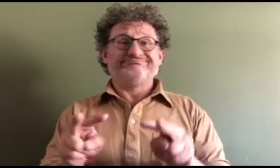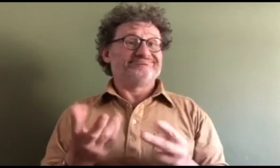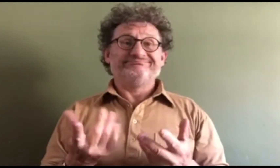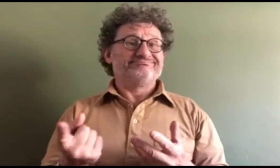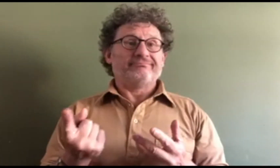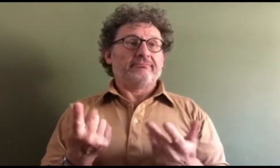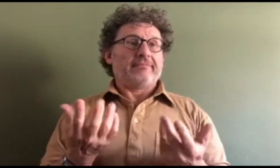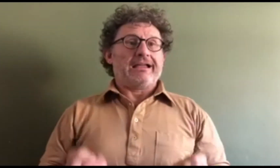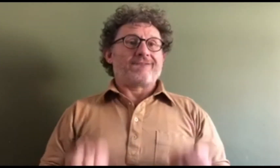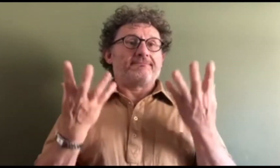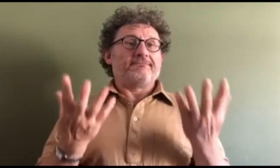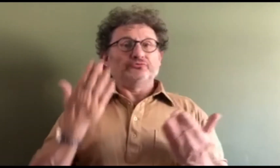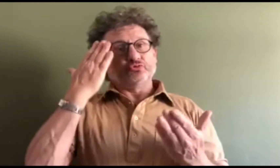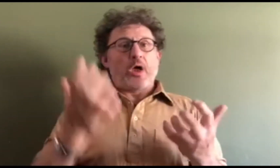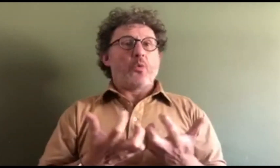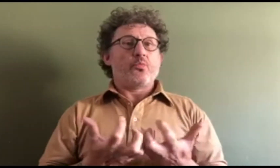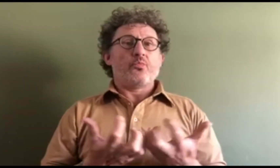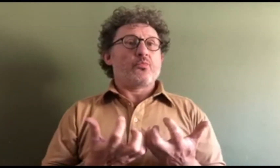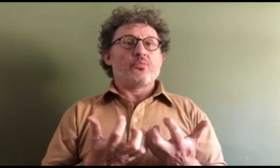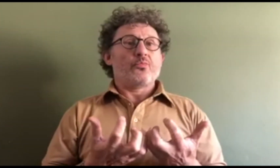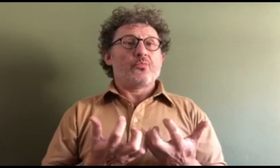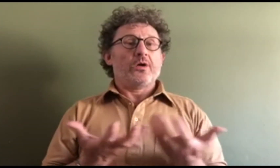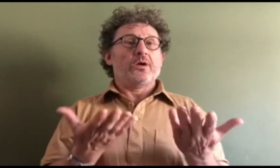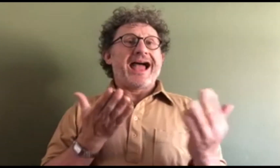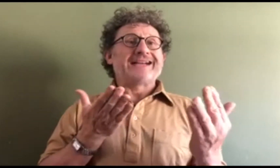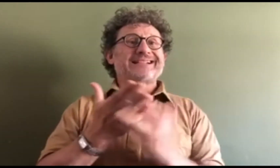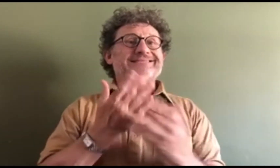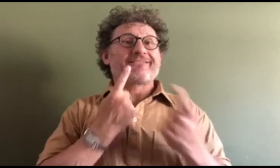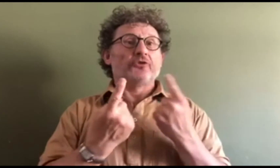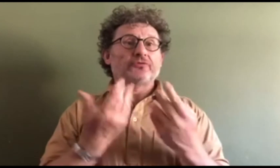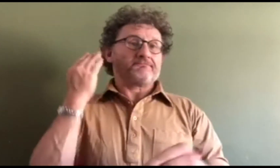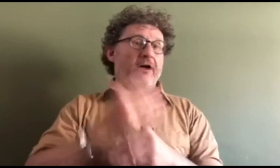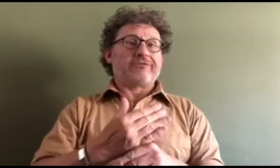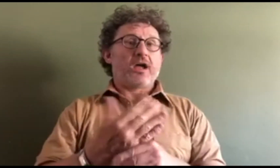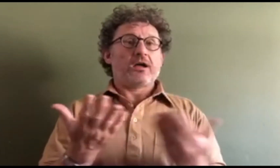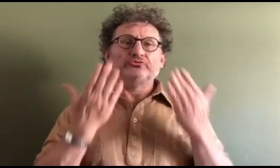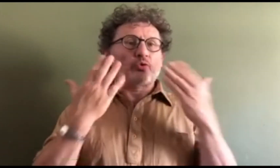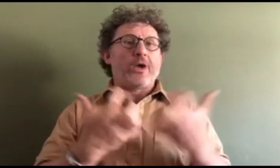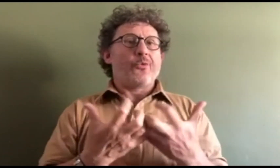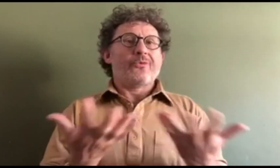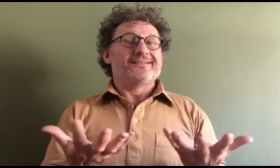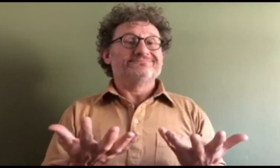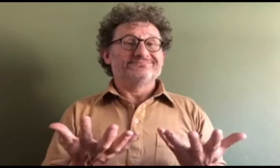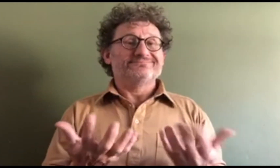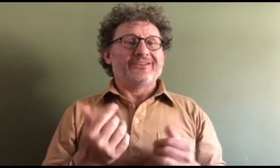deaf people, they give up. They don't know how to navigate their way through this process, don't know how to access